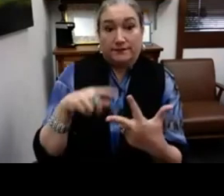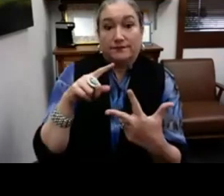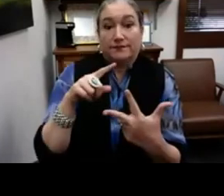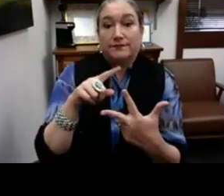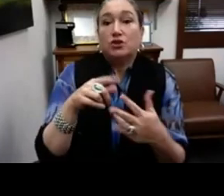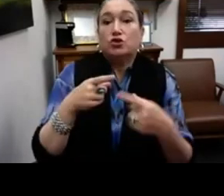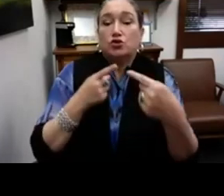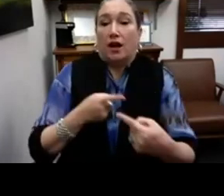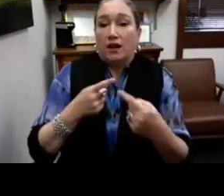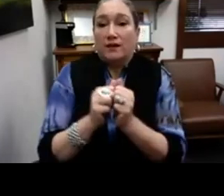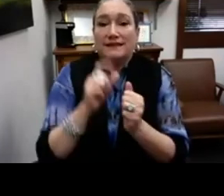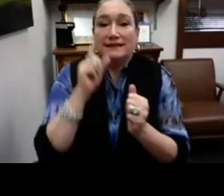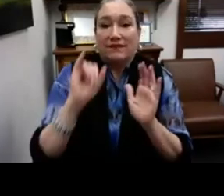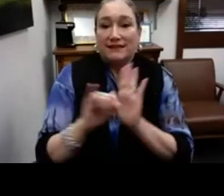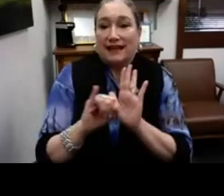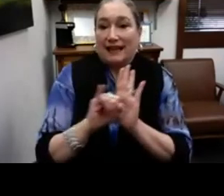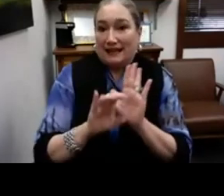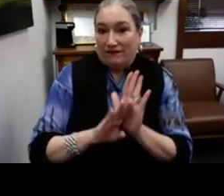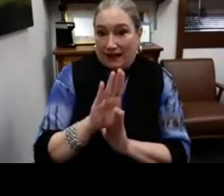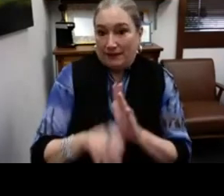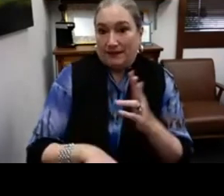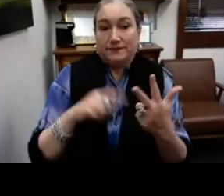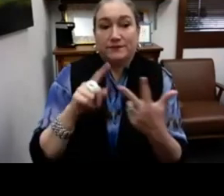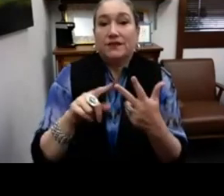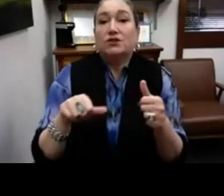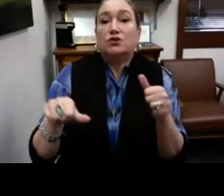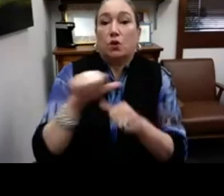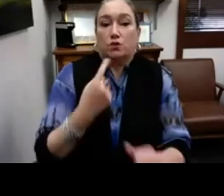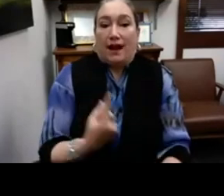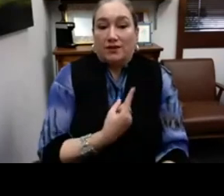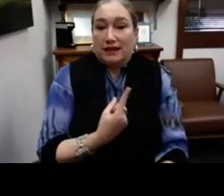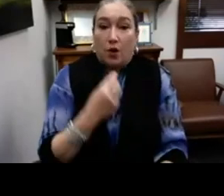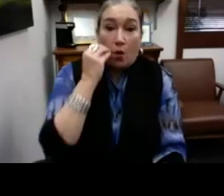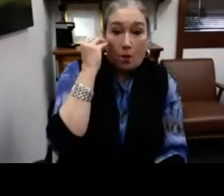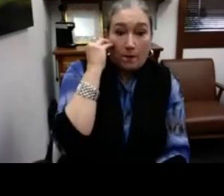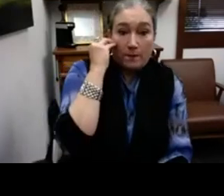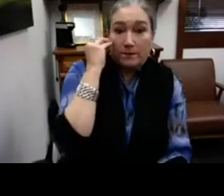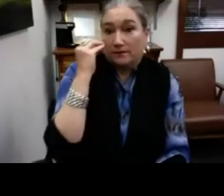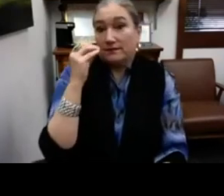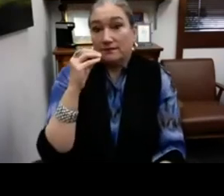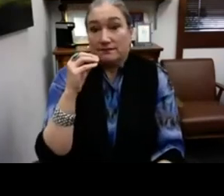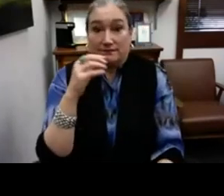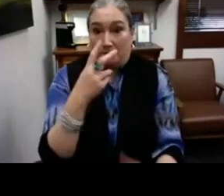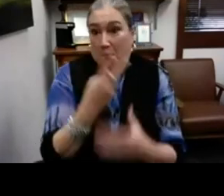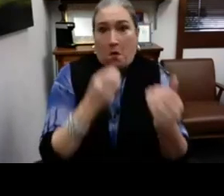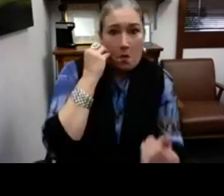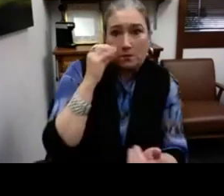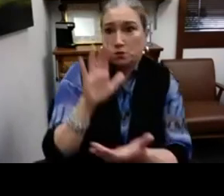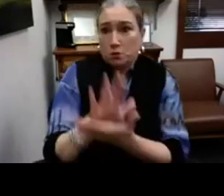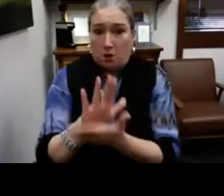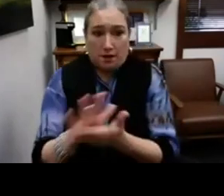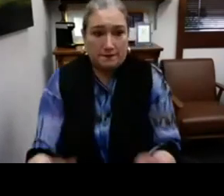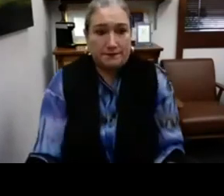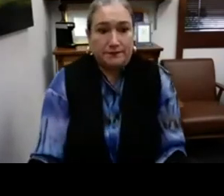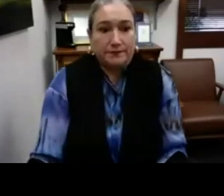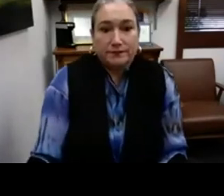specific areas. Systematic autism and consequential harm, knowledge, trauma knowledge, and DCCW capital, and the